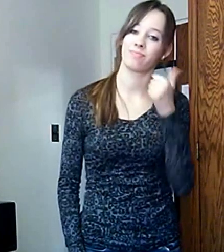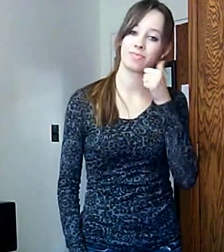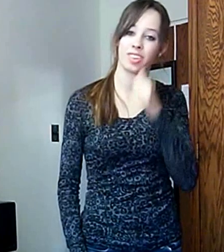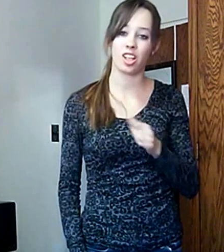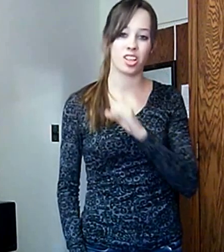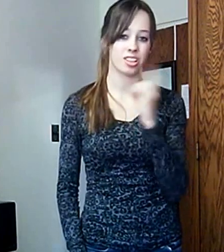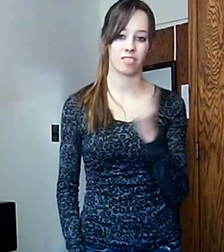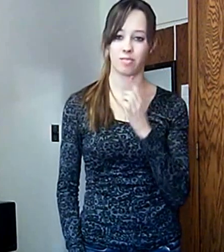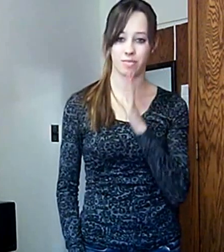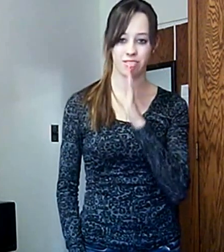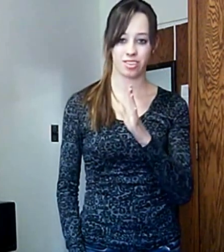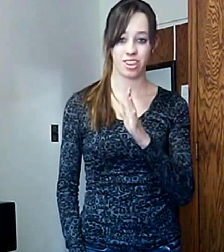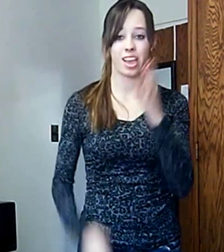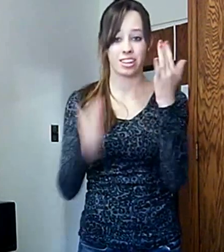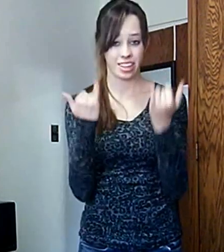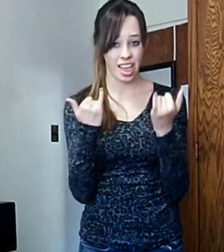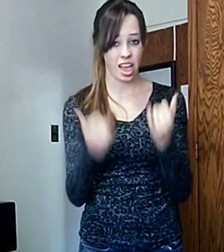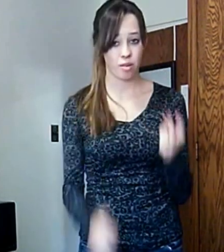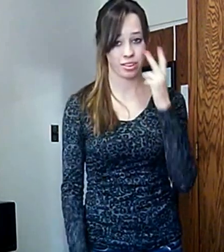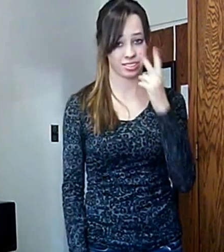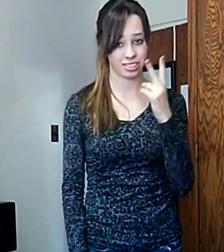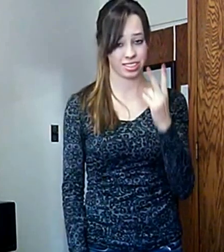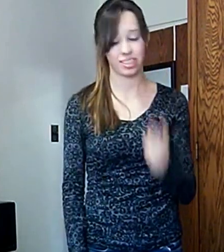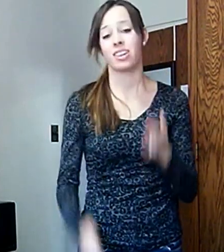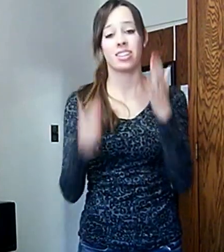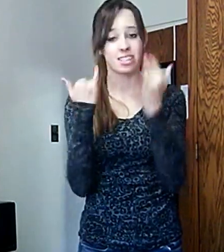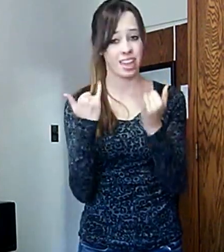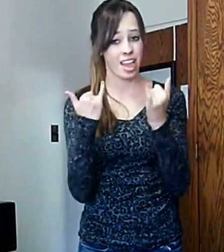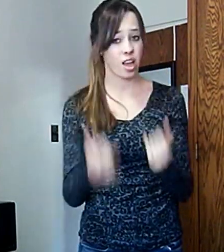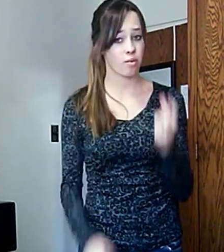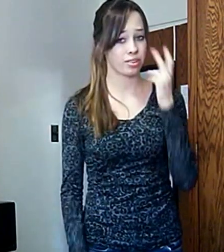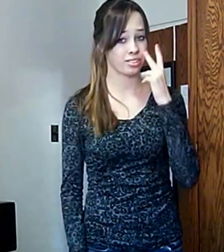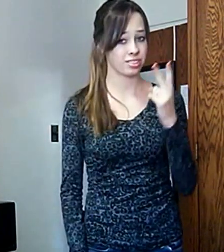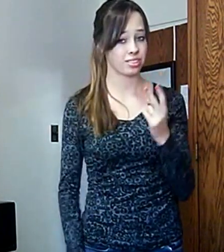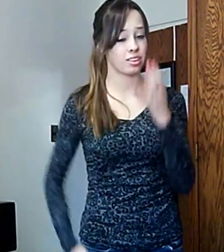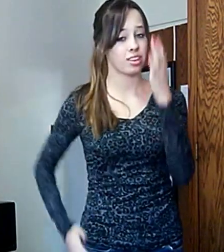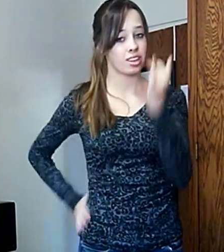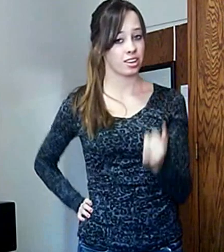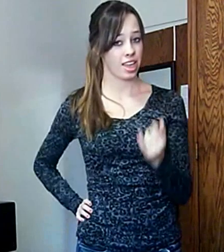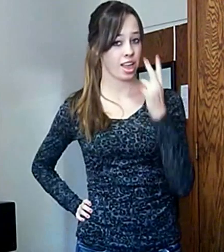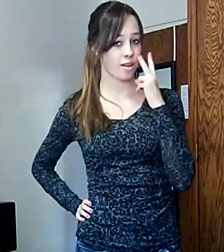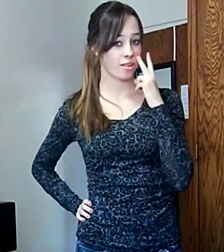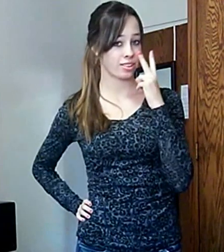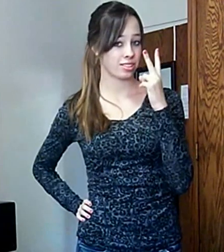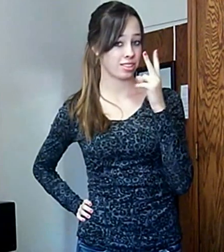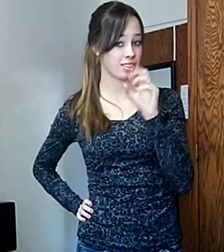it's all I'll ever be And now I see, now I see, now I see